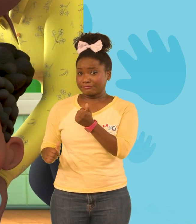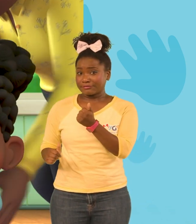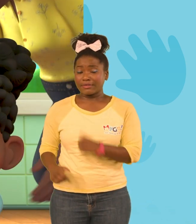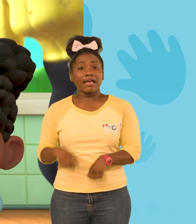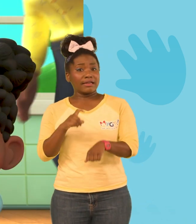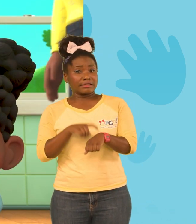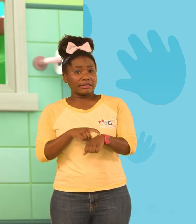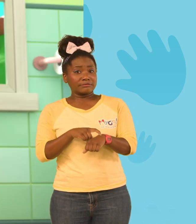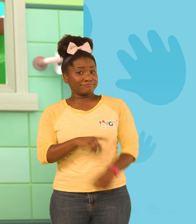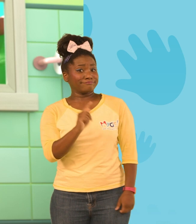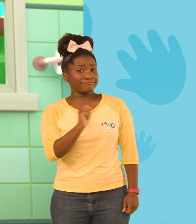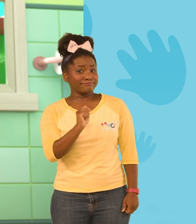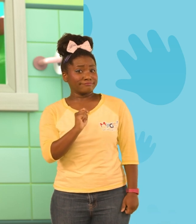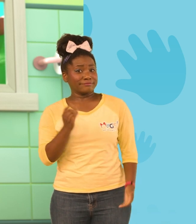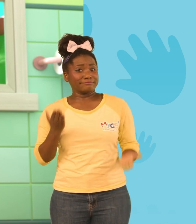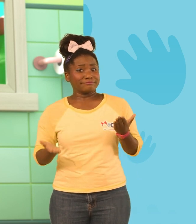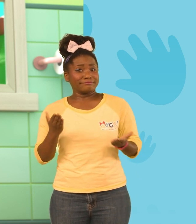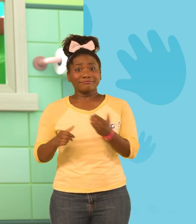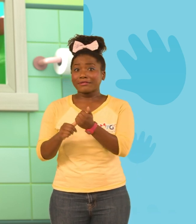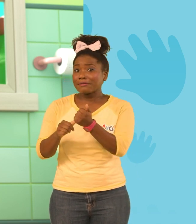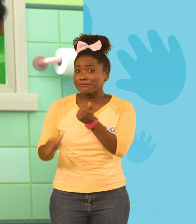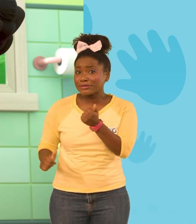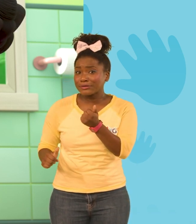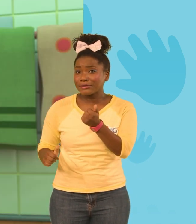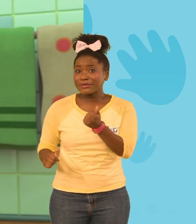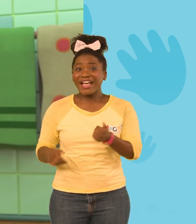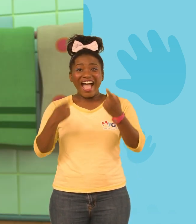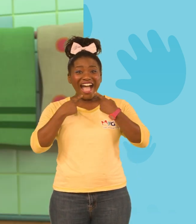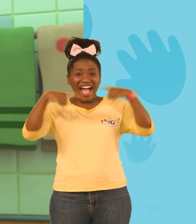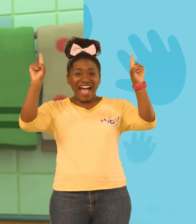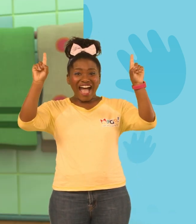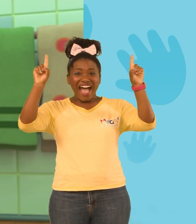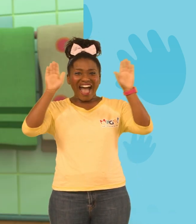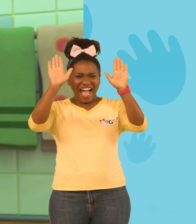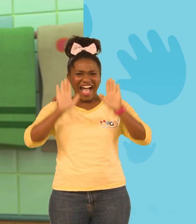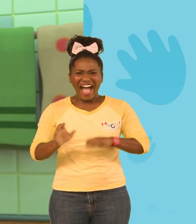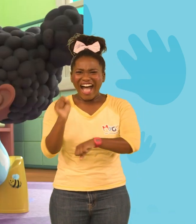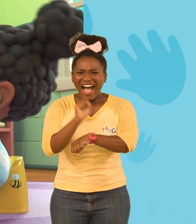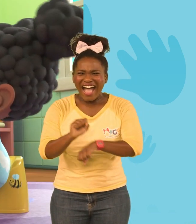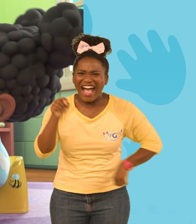Time for a pee or maybe a poo You did it! Well done, you!